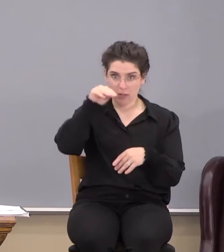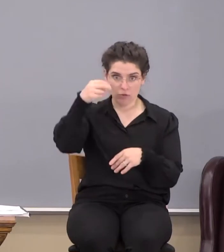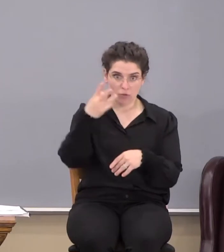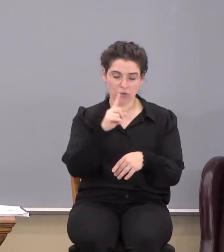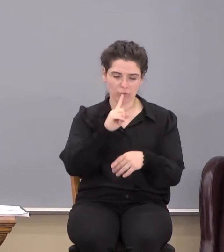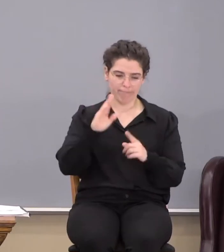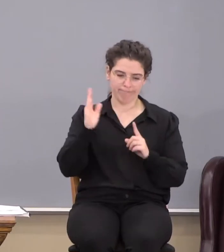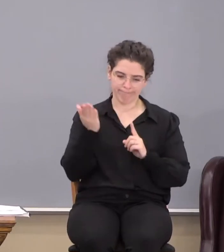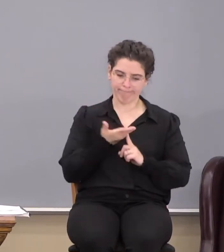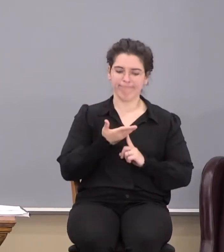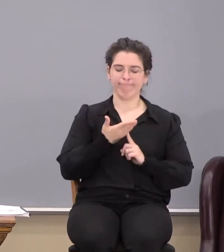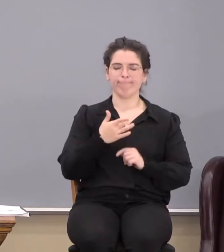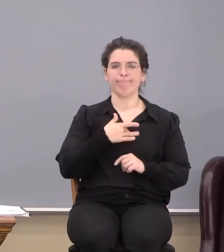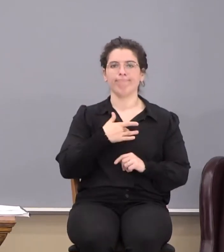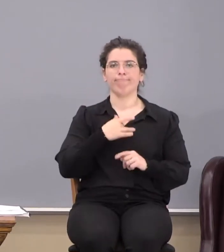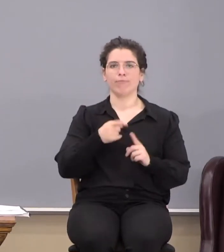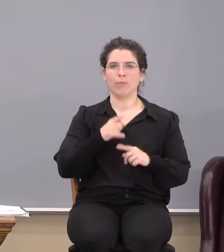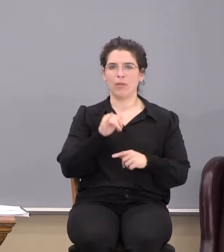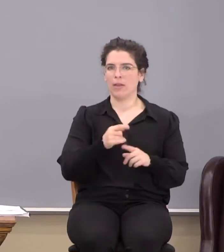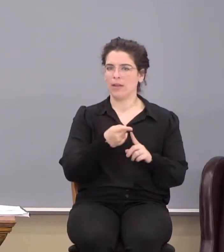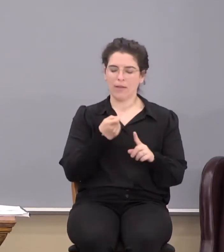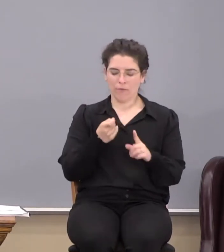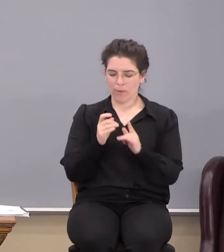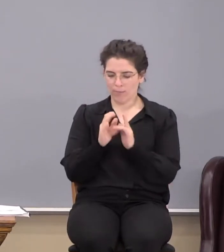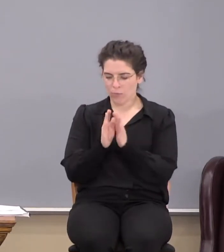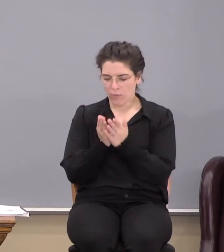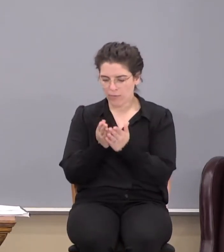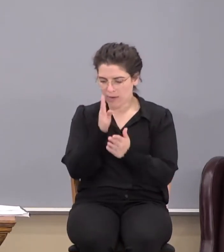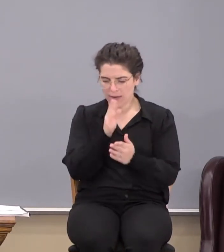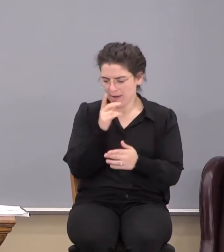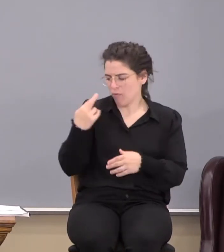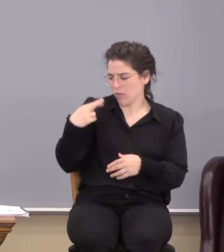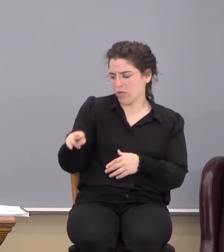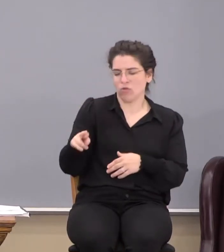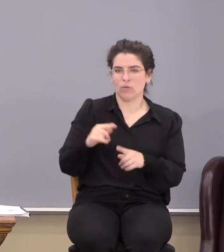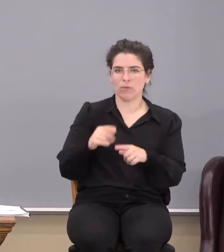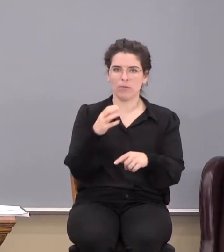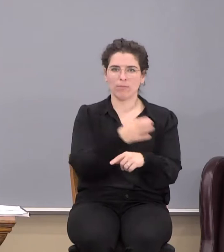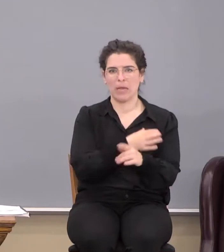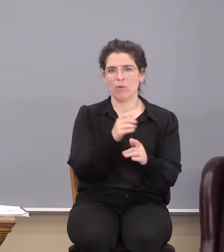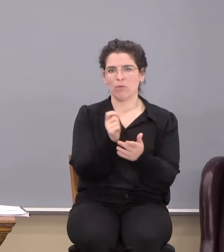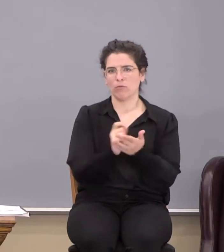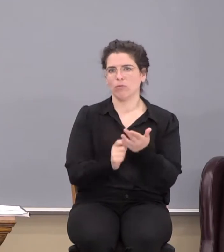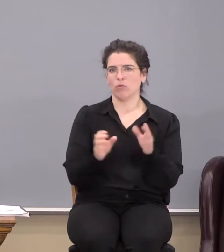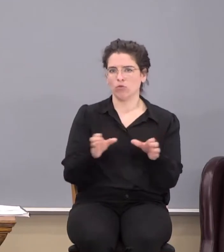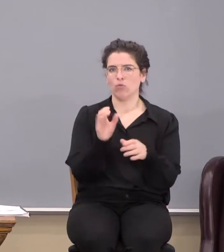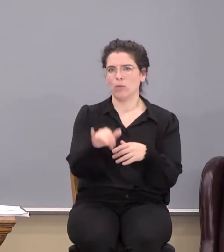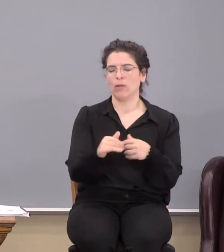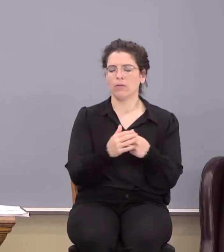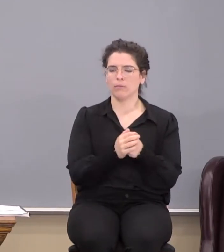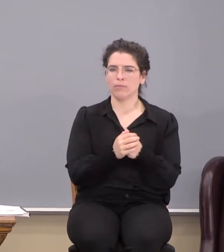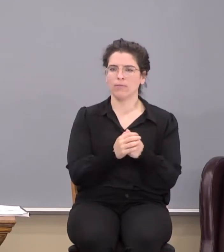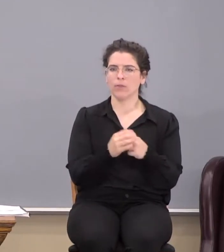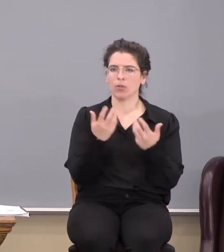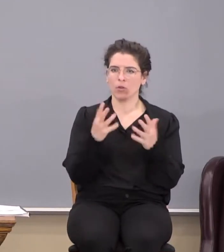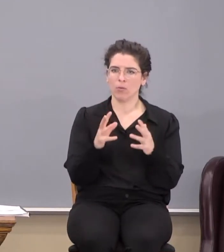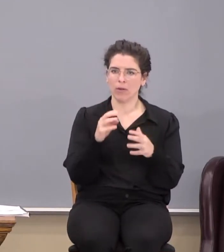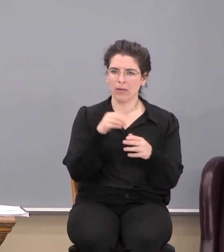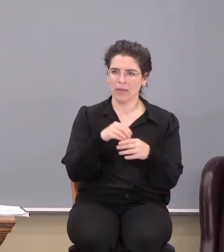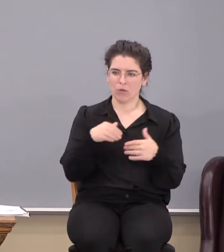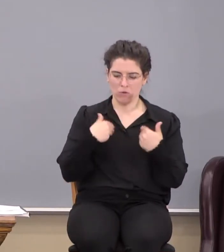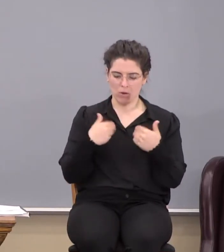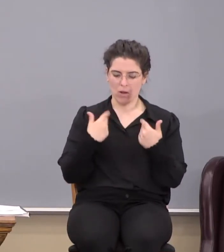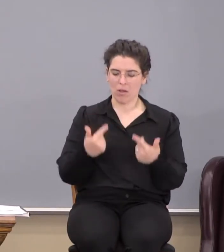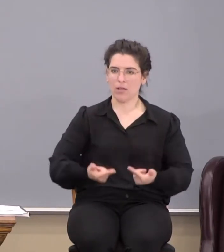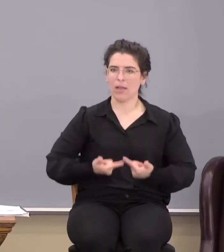it out of the word of God. Not because of religion, but because of the power of Scripture to do that. And that are already in their young